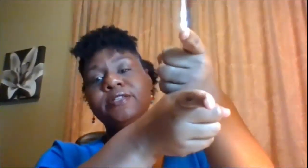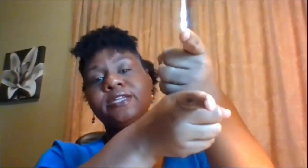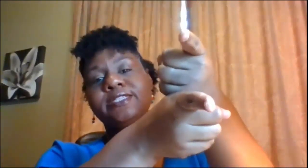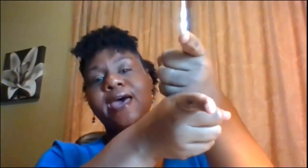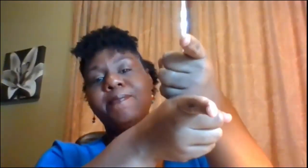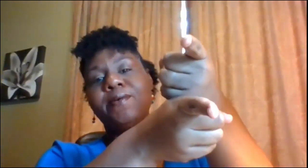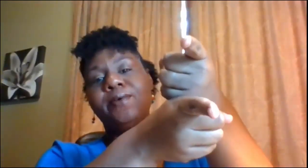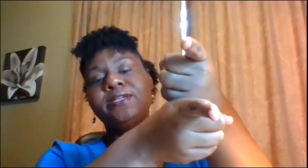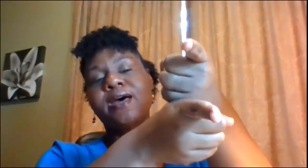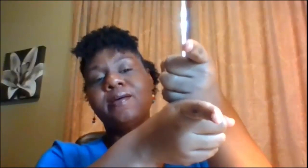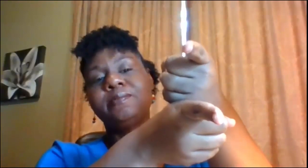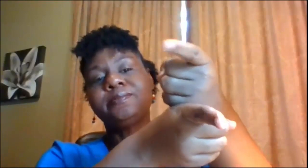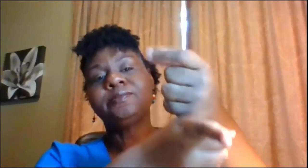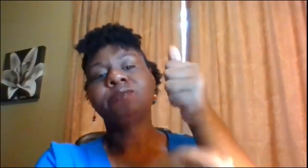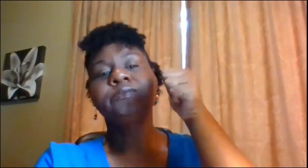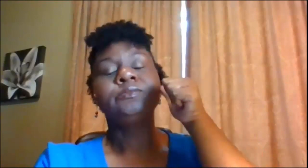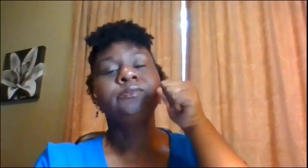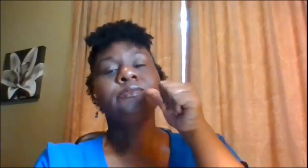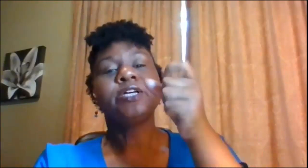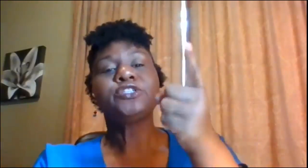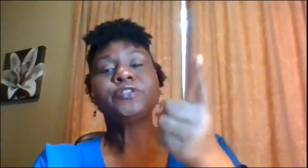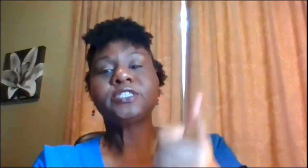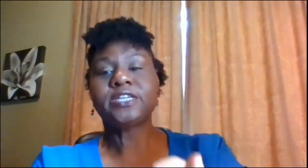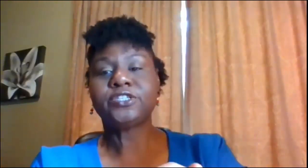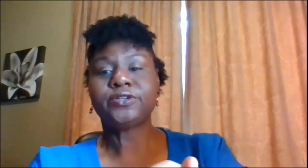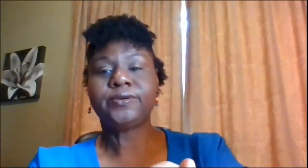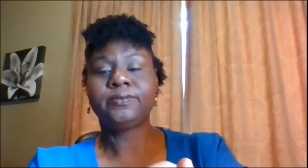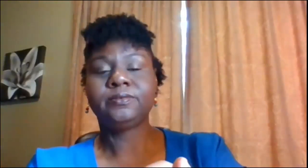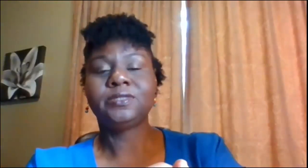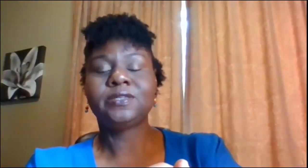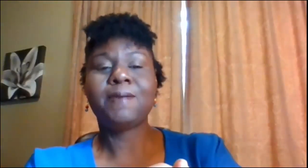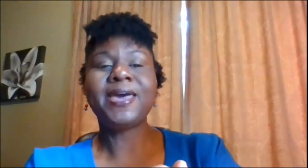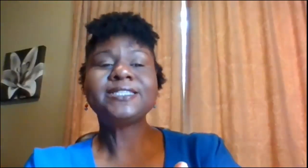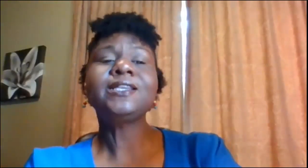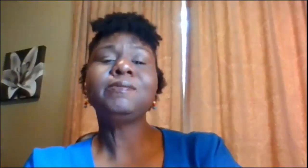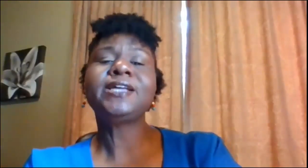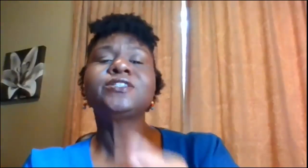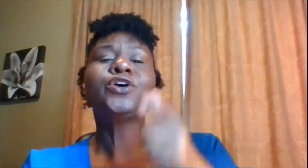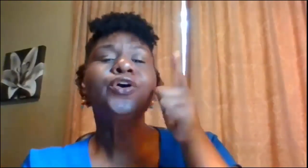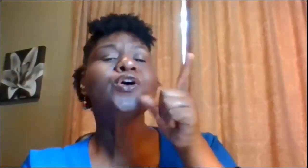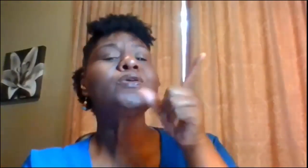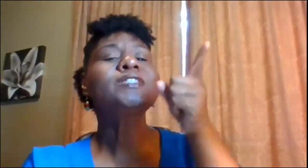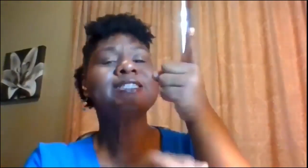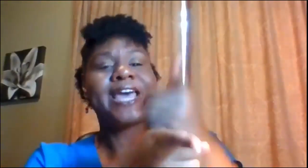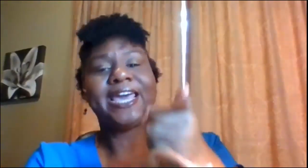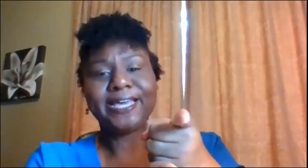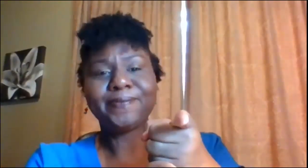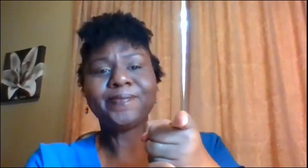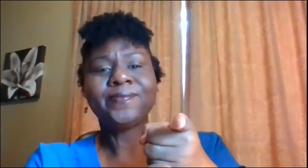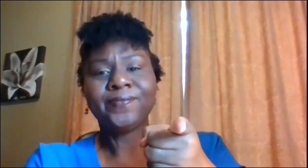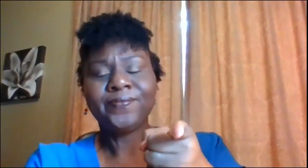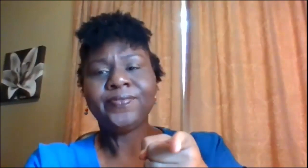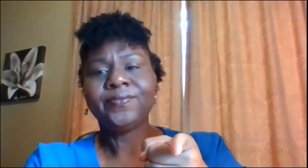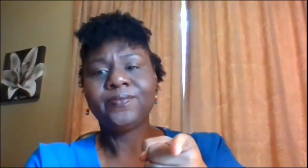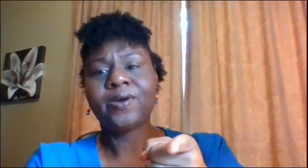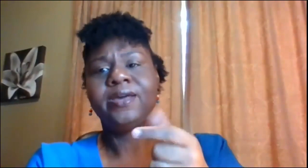and tap it one time that's your sister so that basically means girl same right